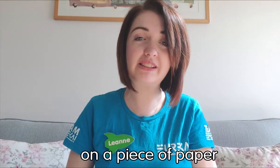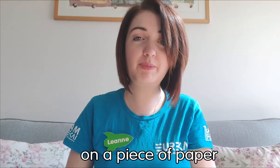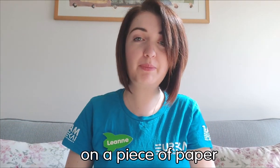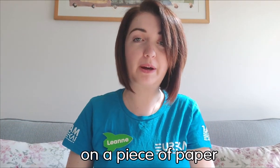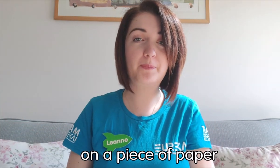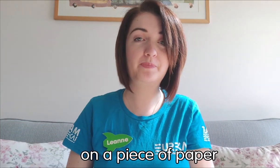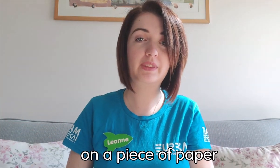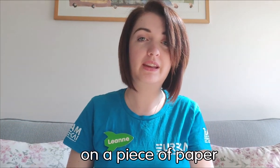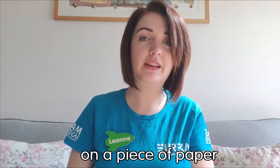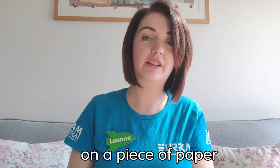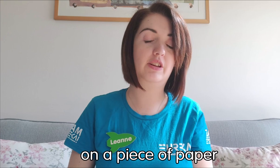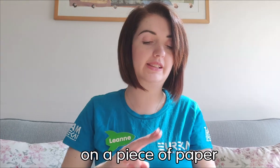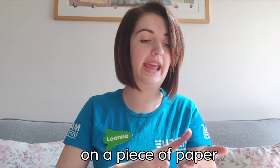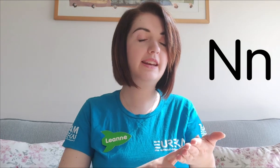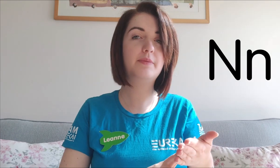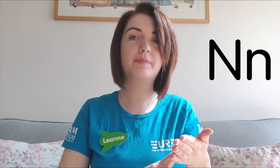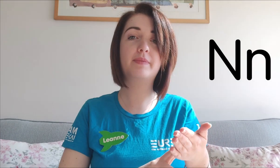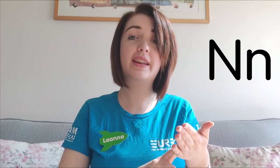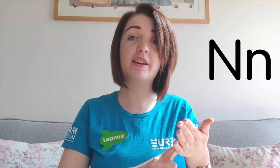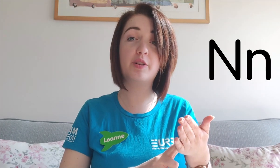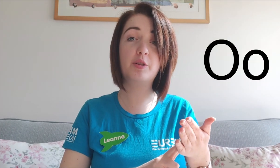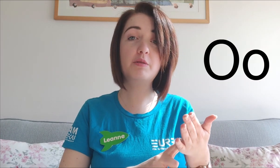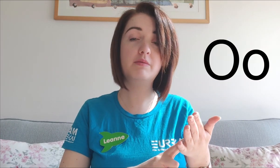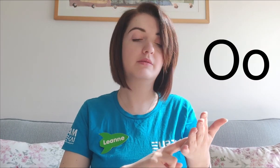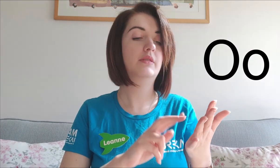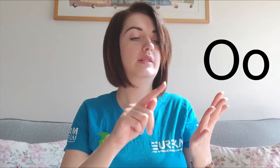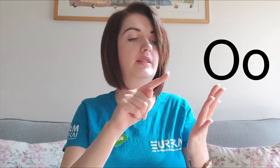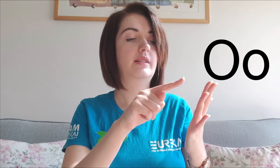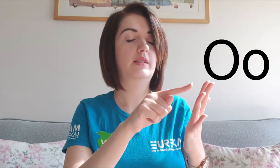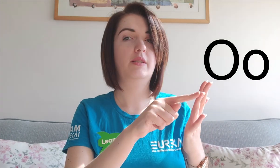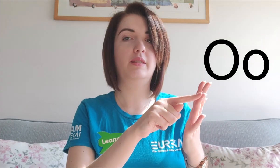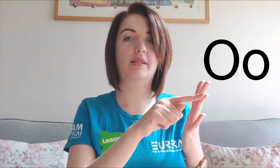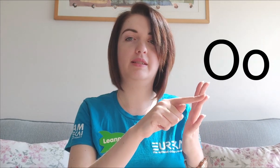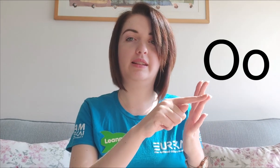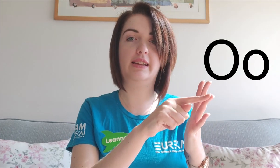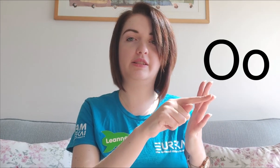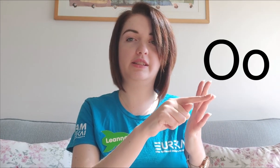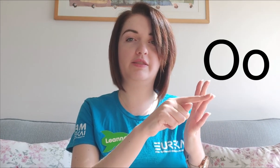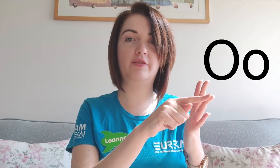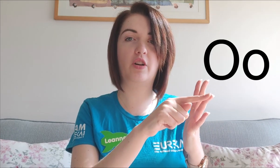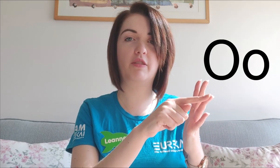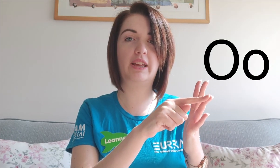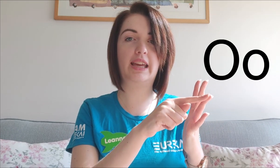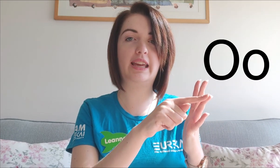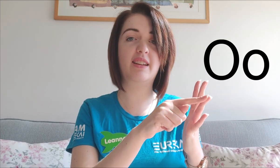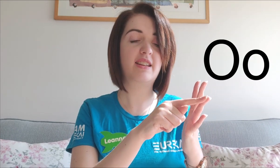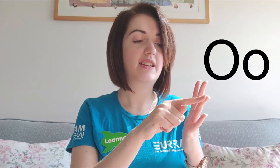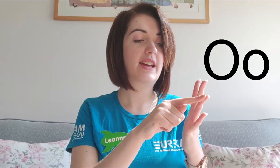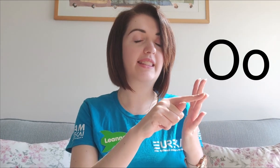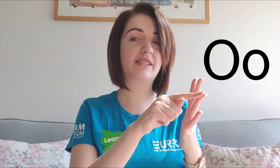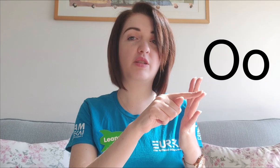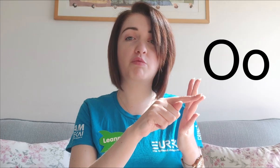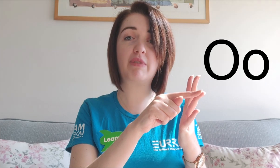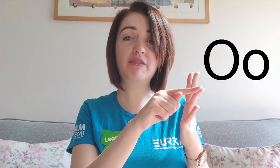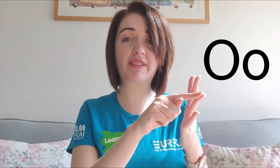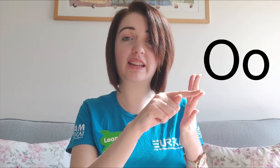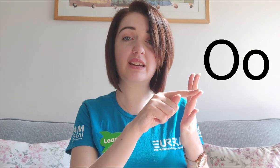piece of paper. So that's N. O, this is this fourth finger here. That's called the ring finger.